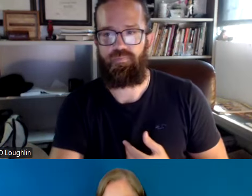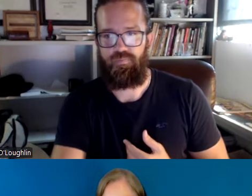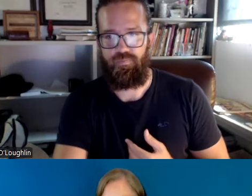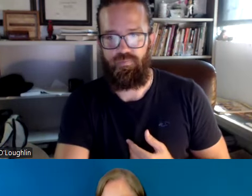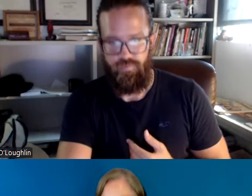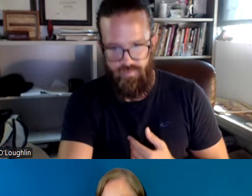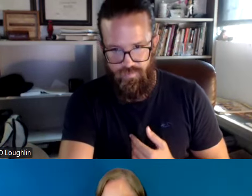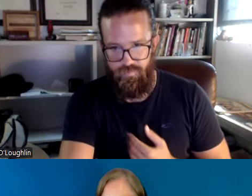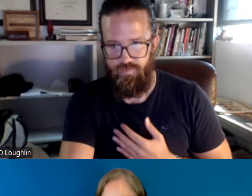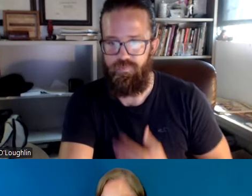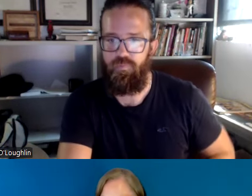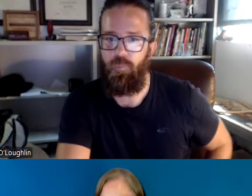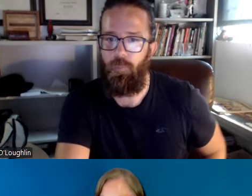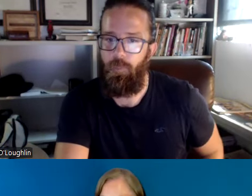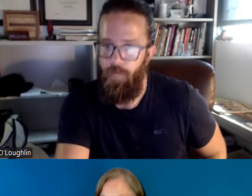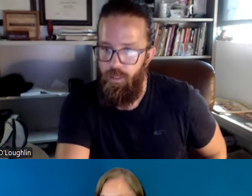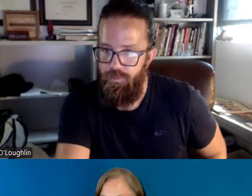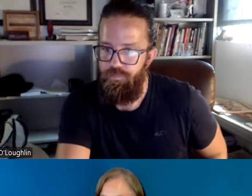let's look at the schedule here.